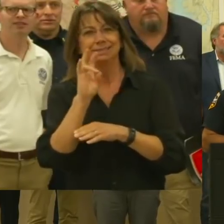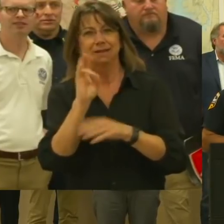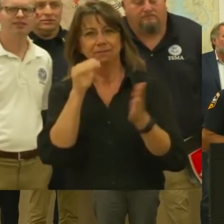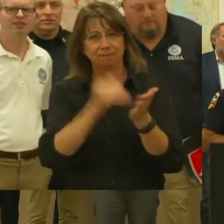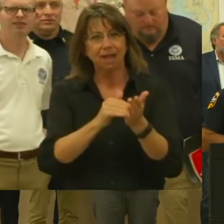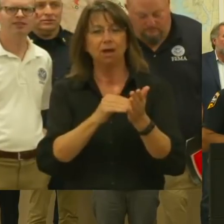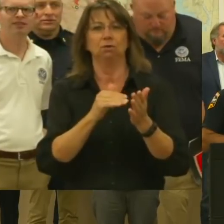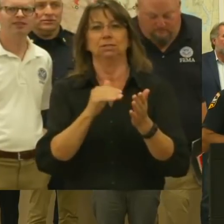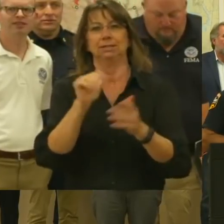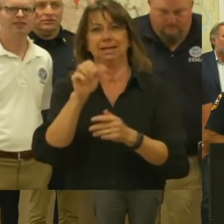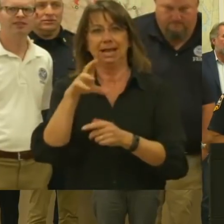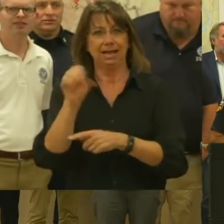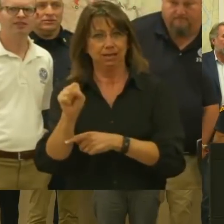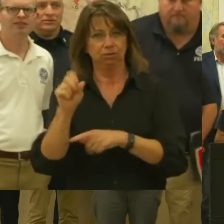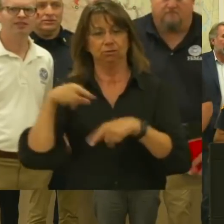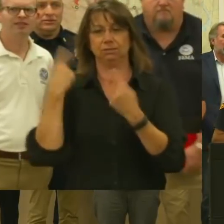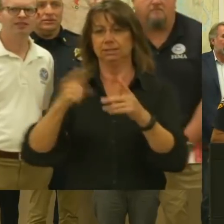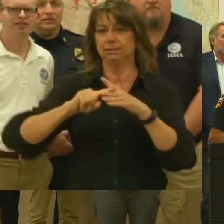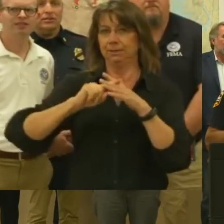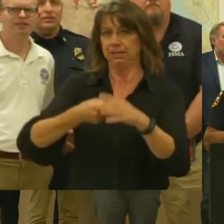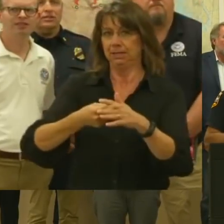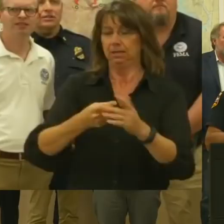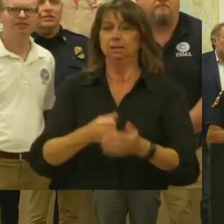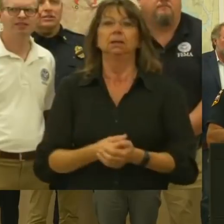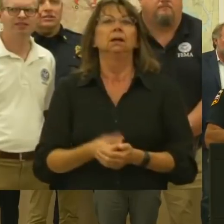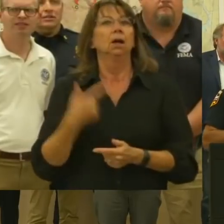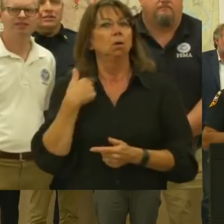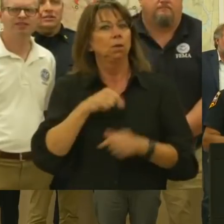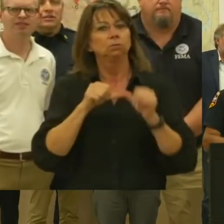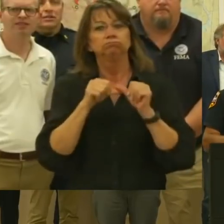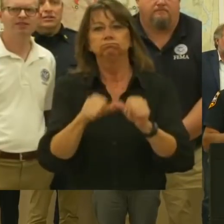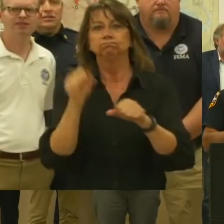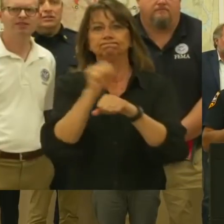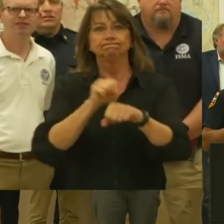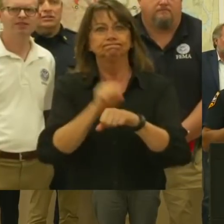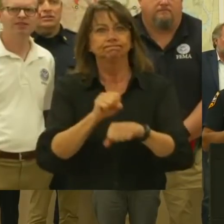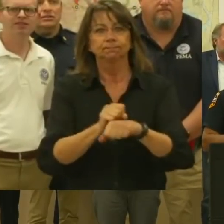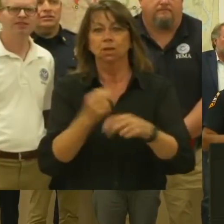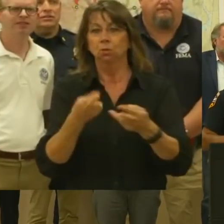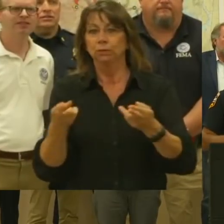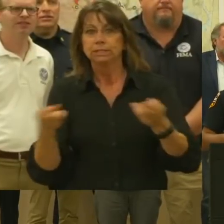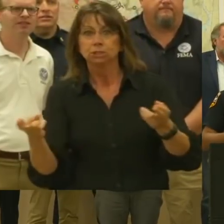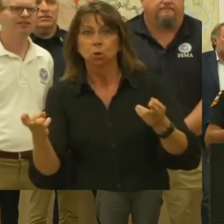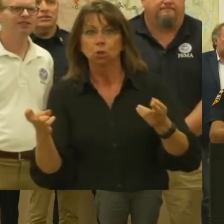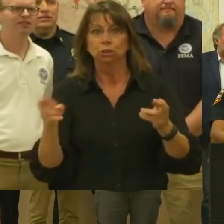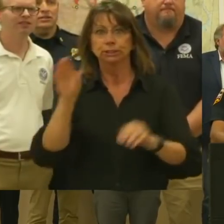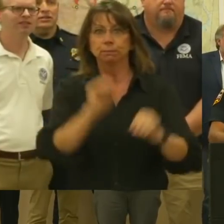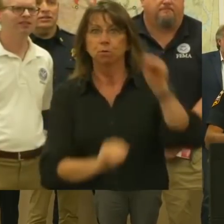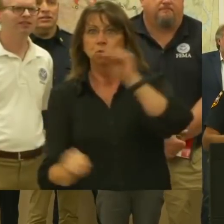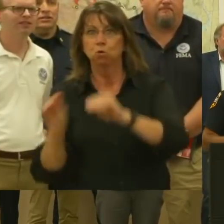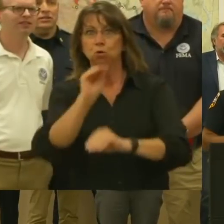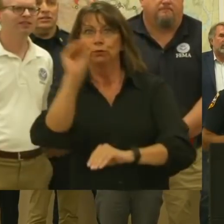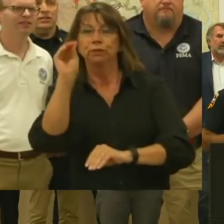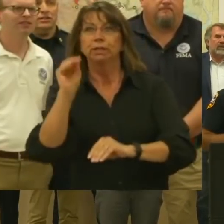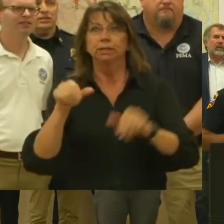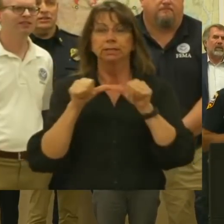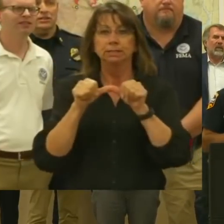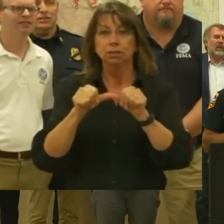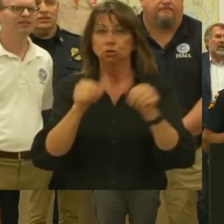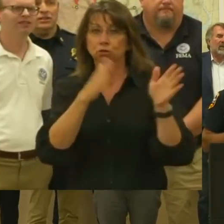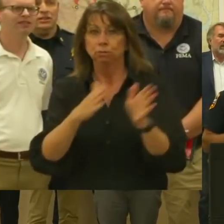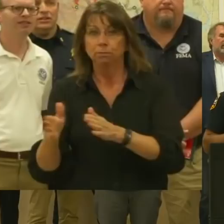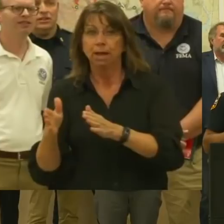several weeks ago. So we continue to move resources. We continue to prepare for the next events. We have